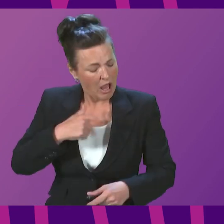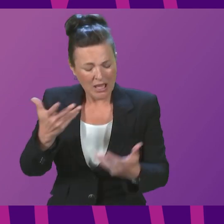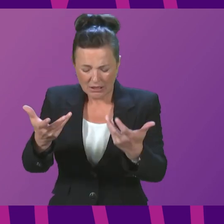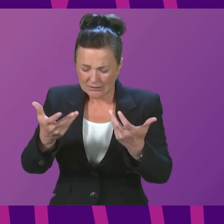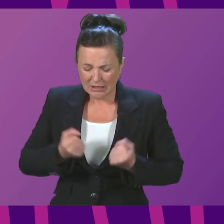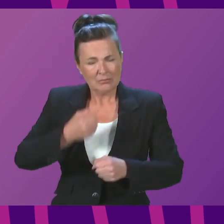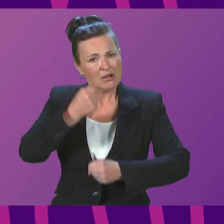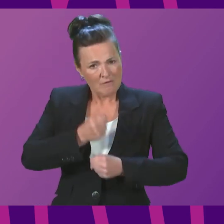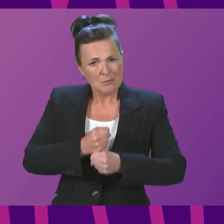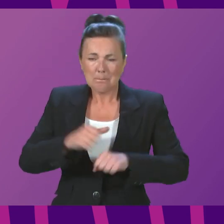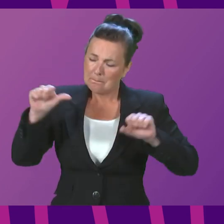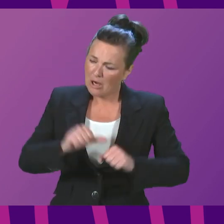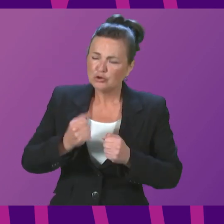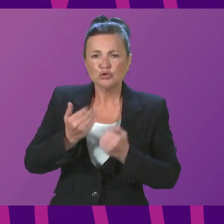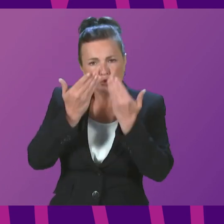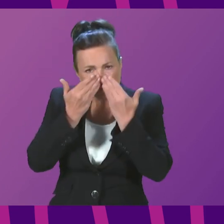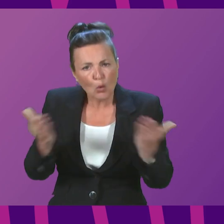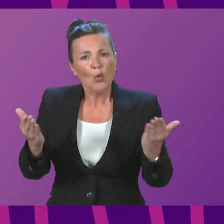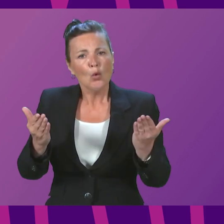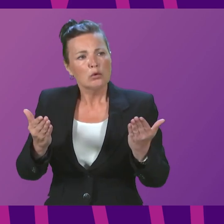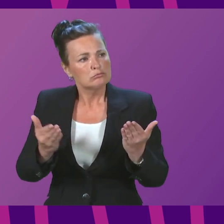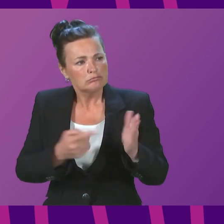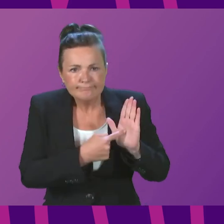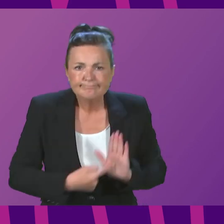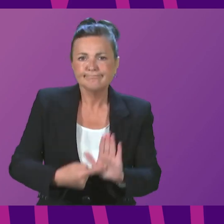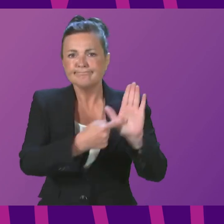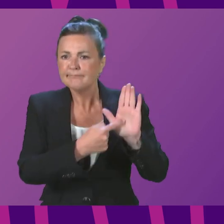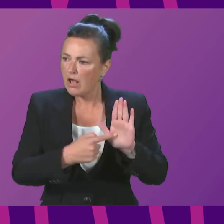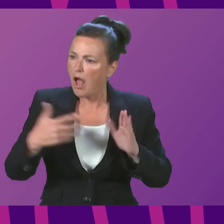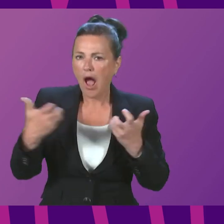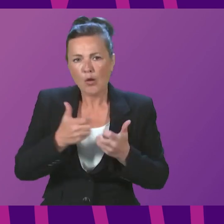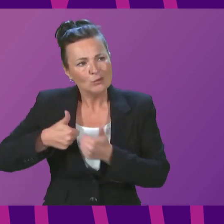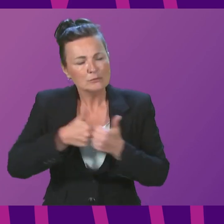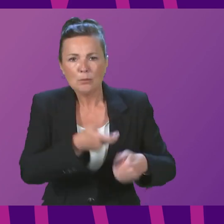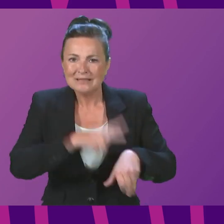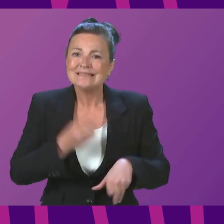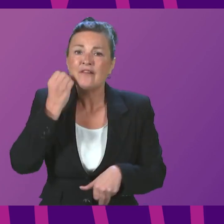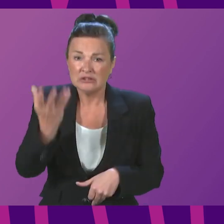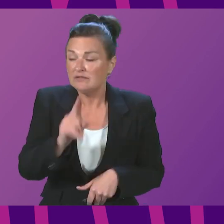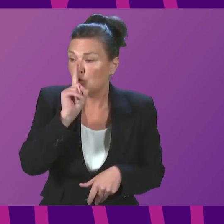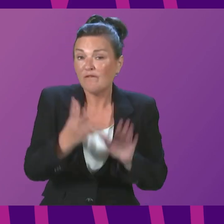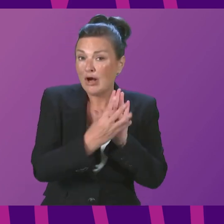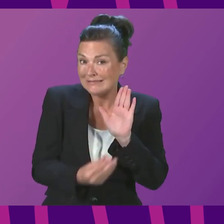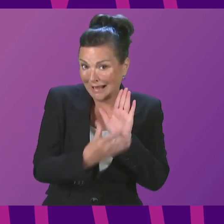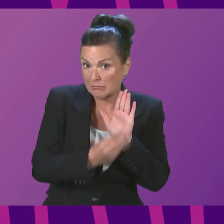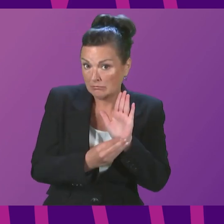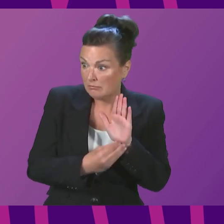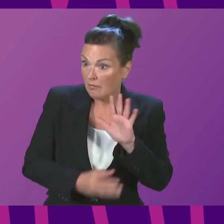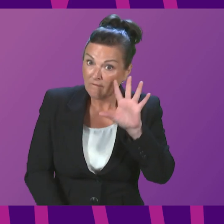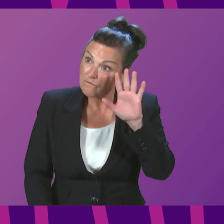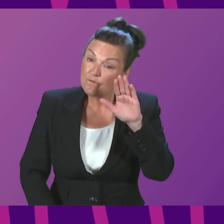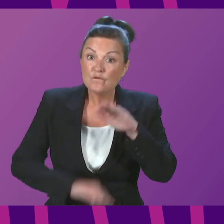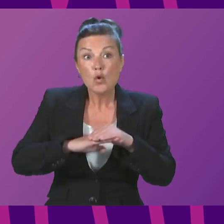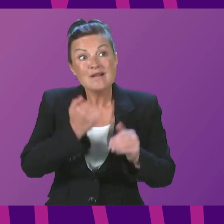of government to demonstrate that each and every single day. So, for example, the total number of officers